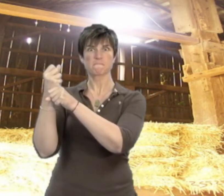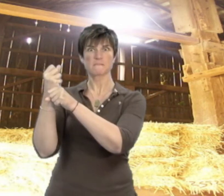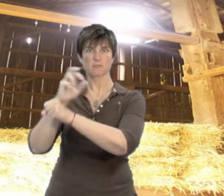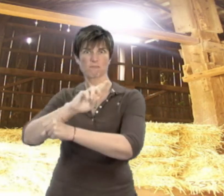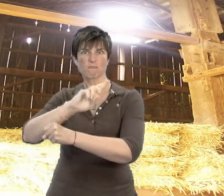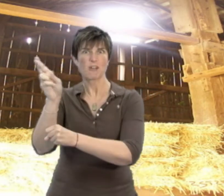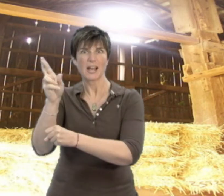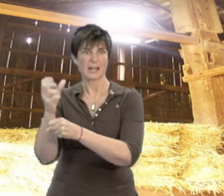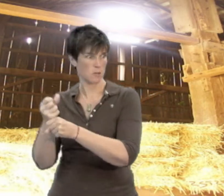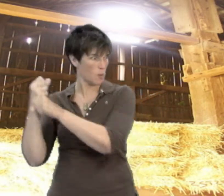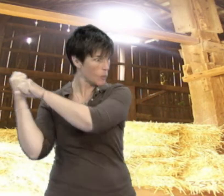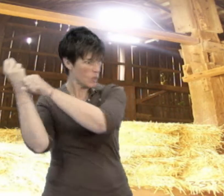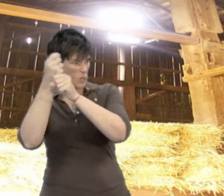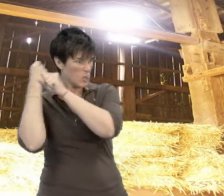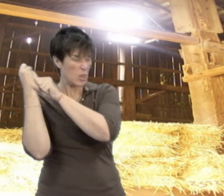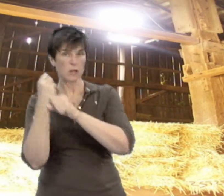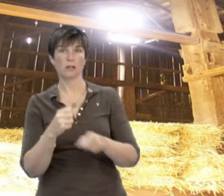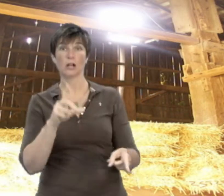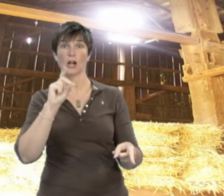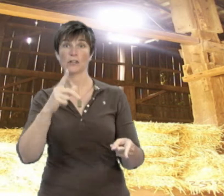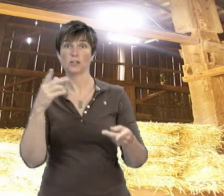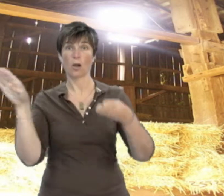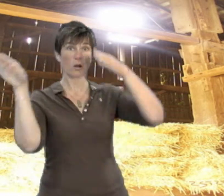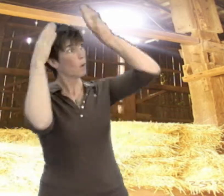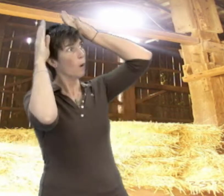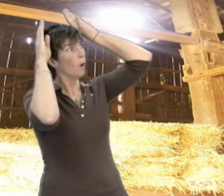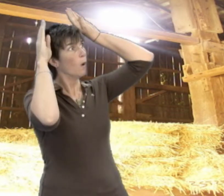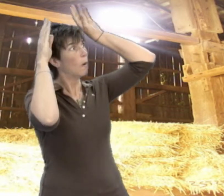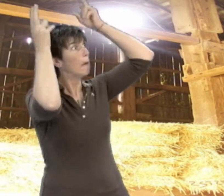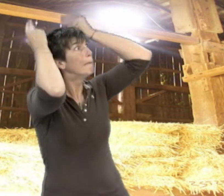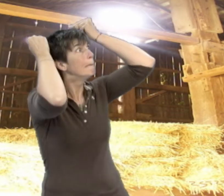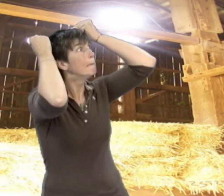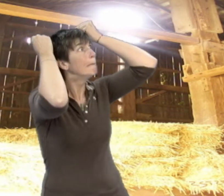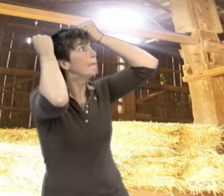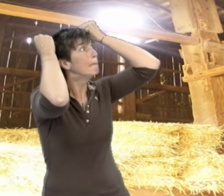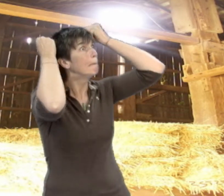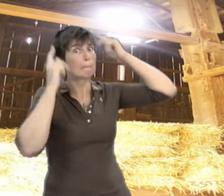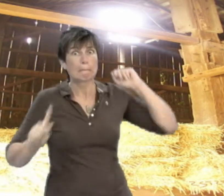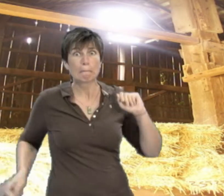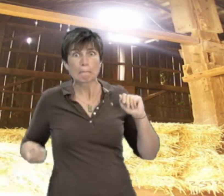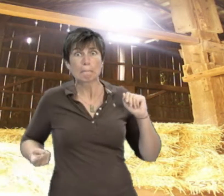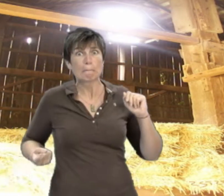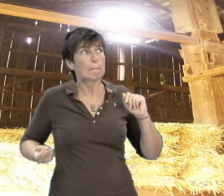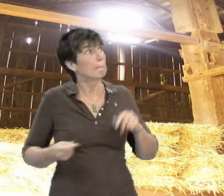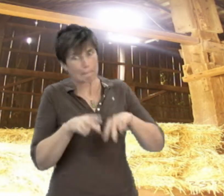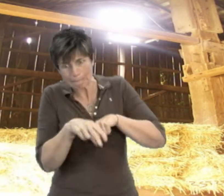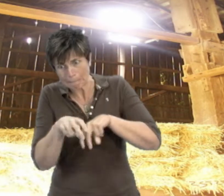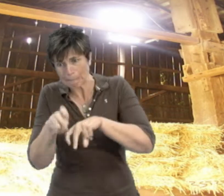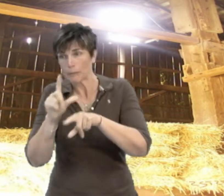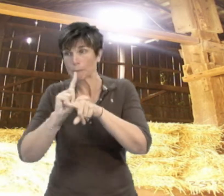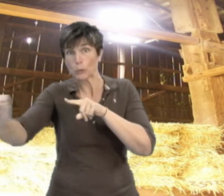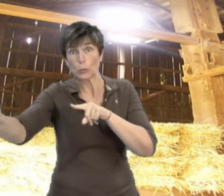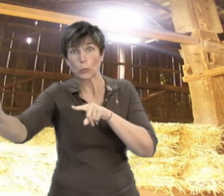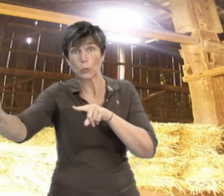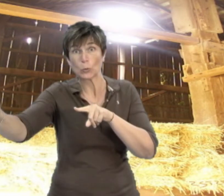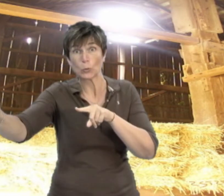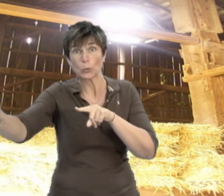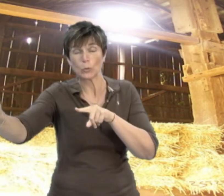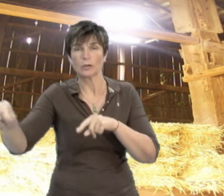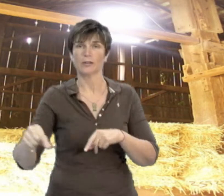to chase the dog out of the barn. Seeing the farmer wielding the stick, the dog tucked his tail and ran right